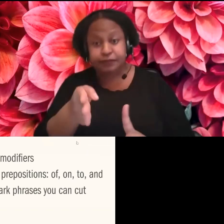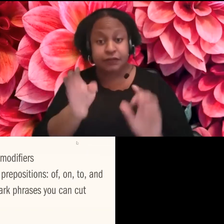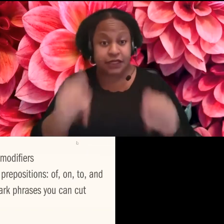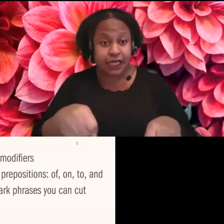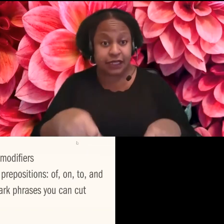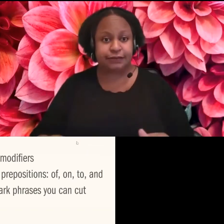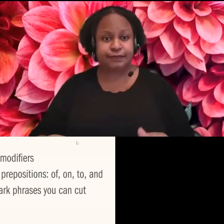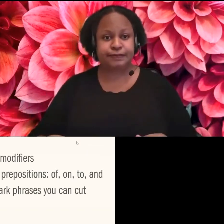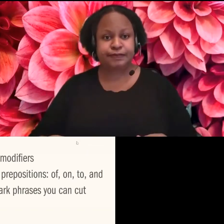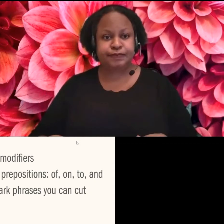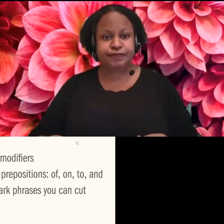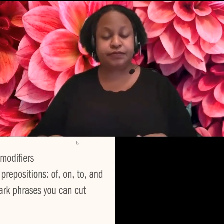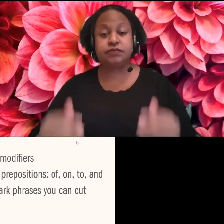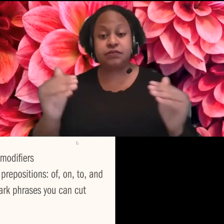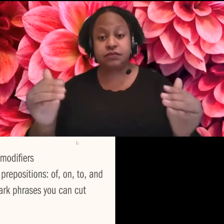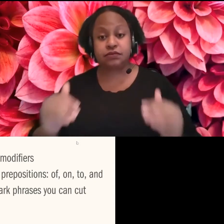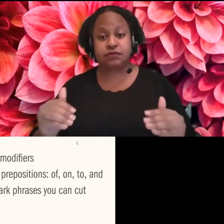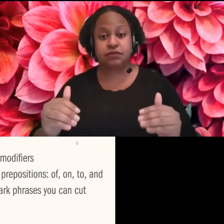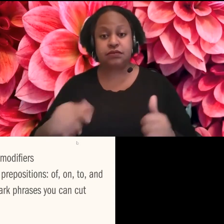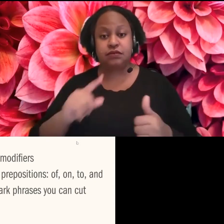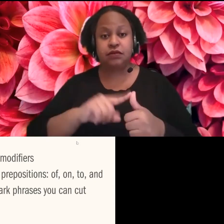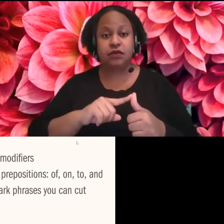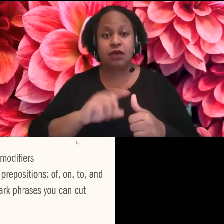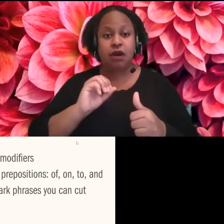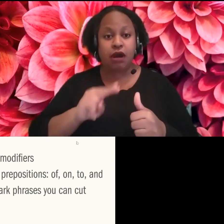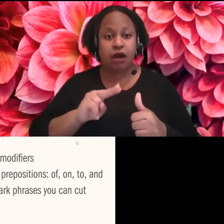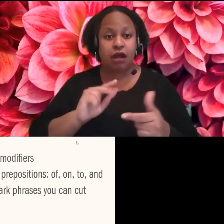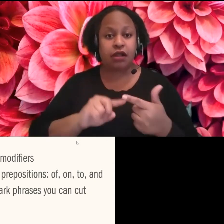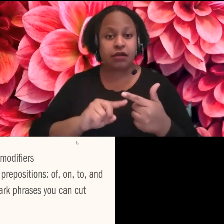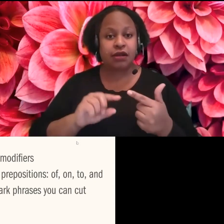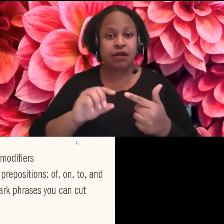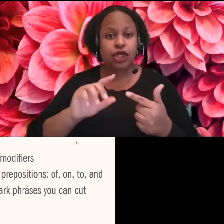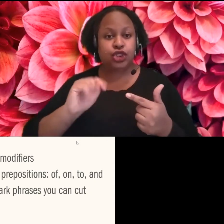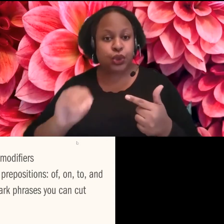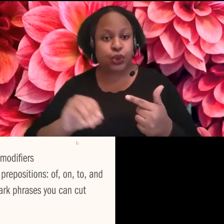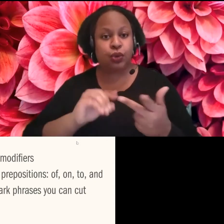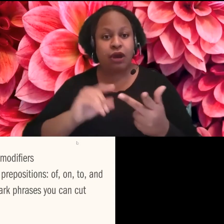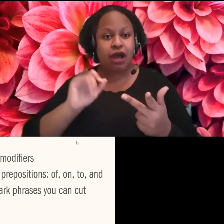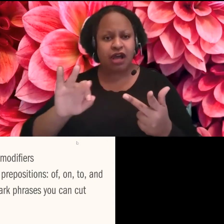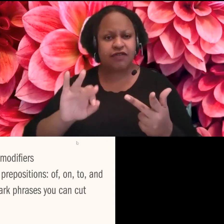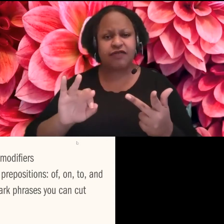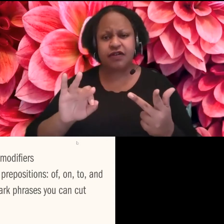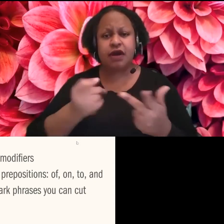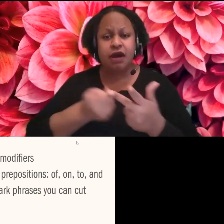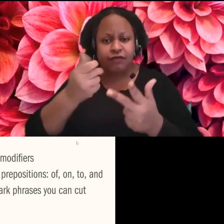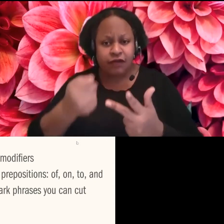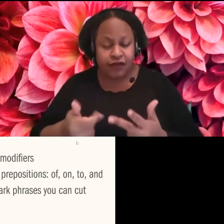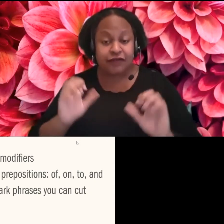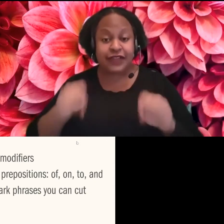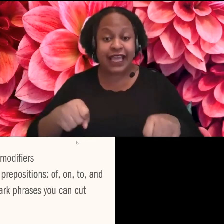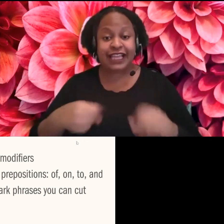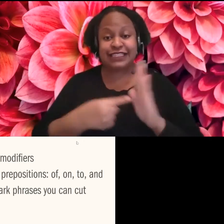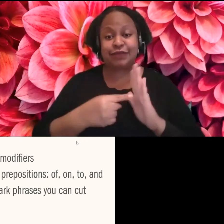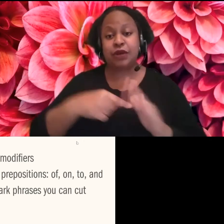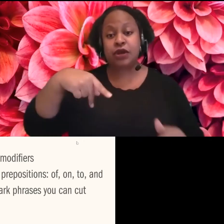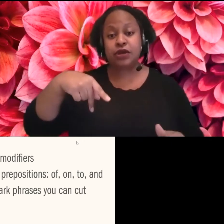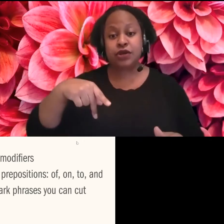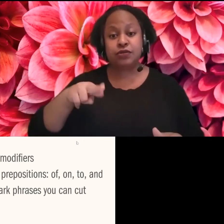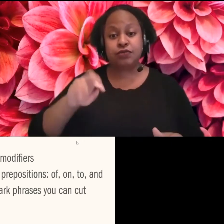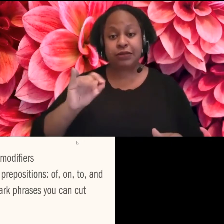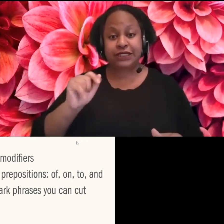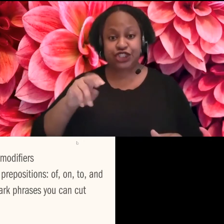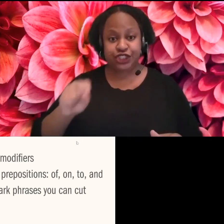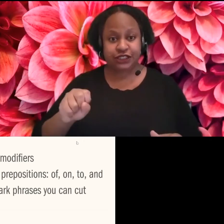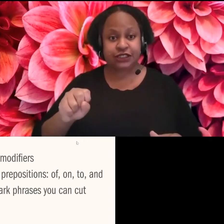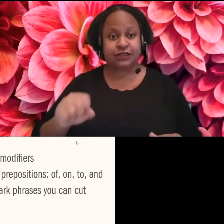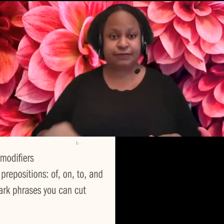of, on, to, and on often marked phrases you can cut. So things like a sufficient number of, you can just say